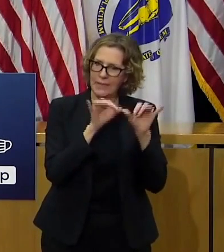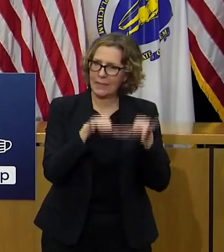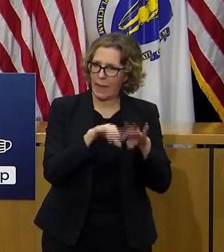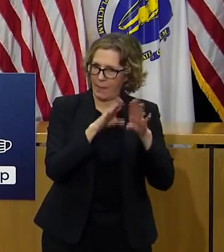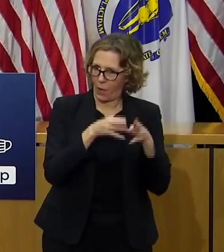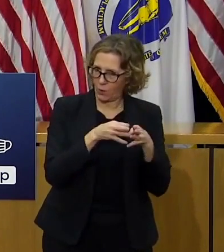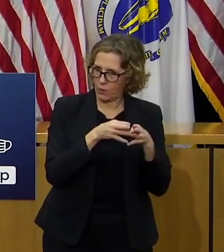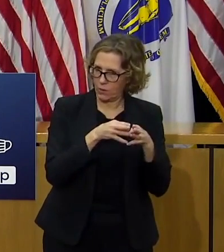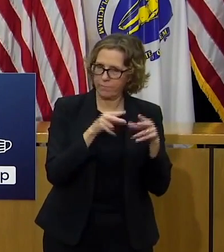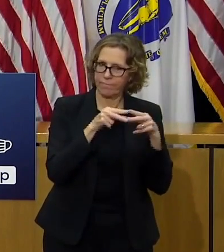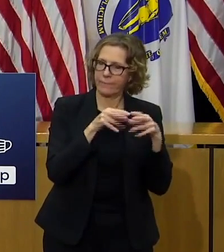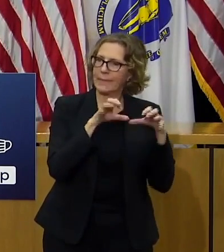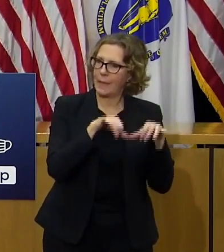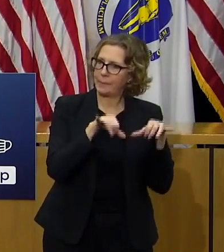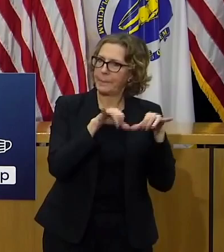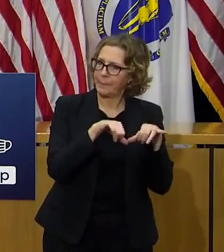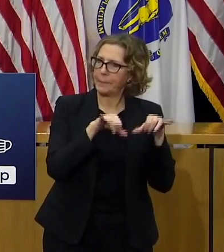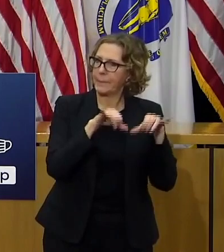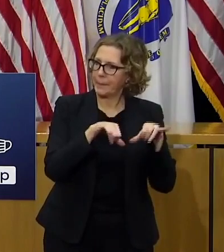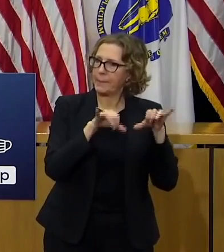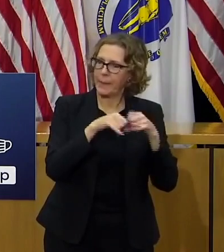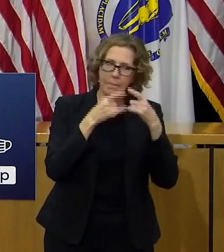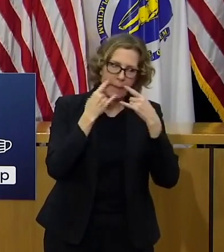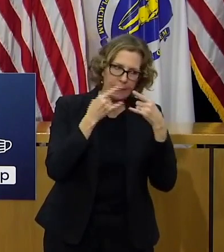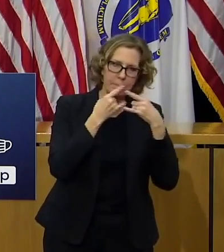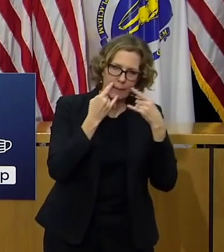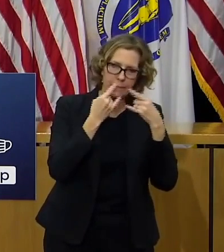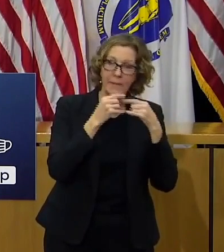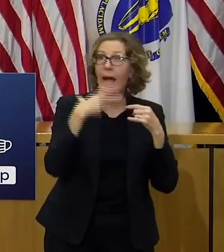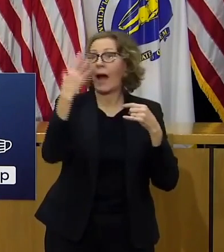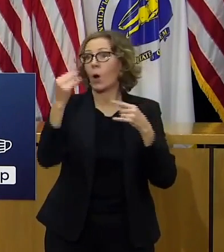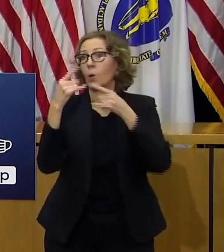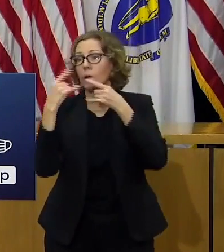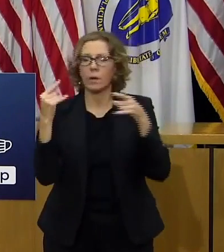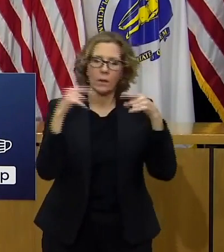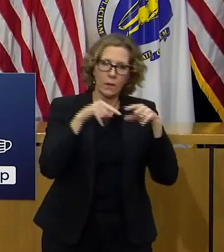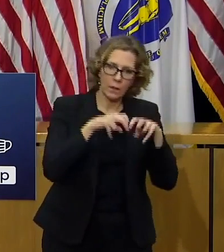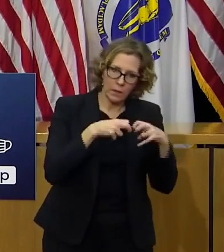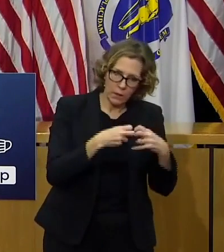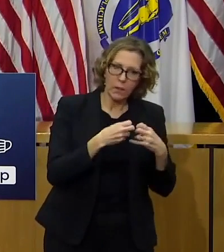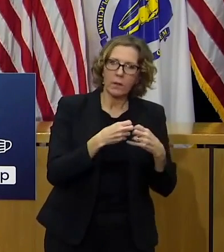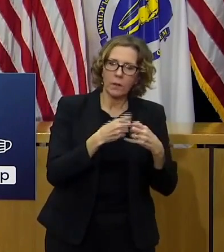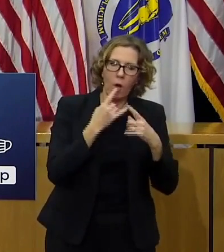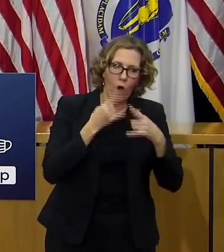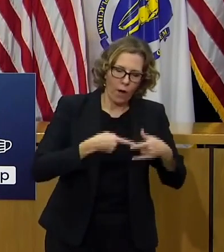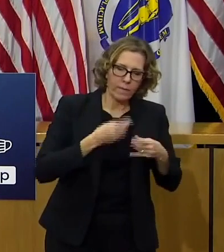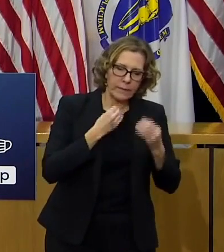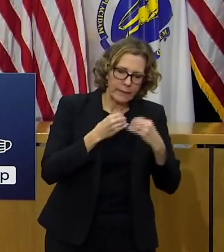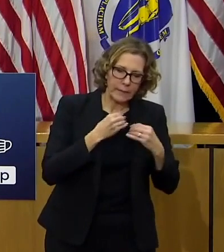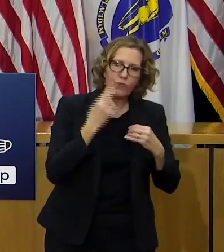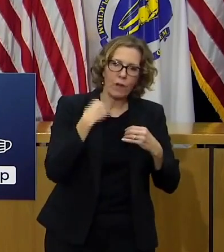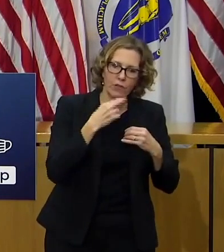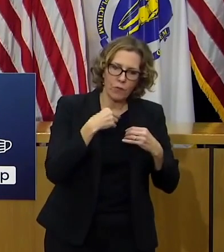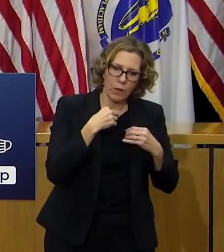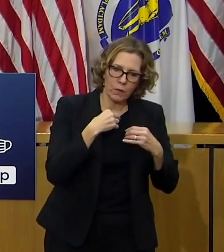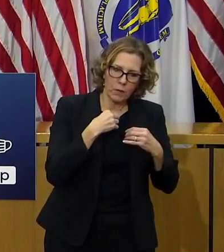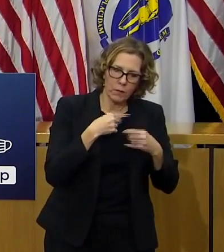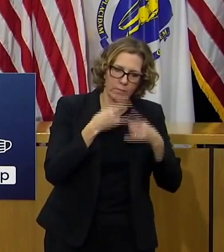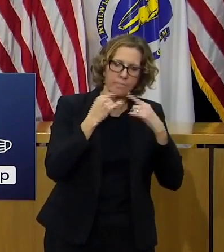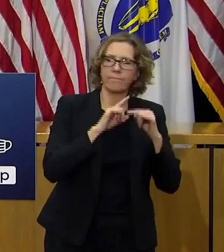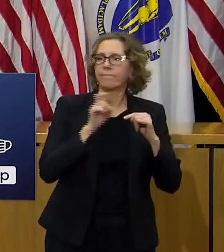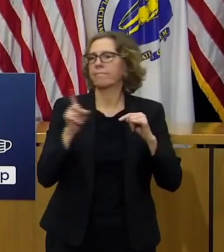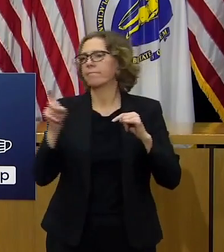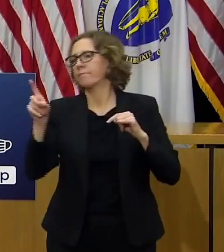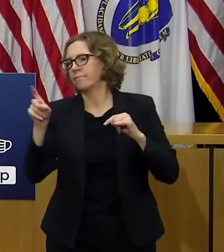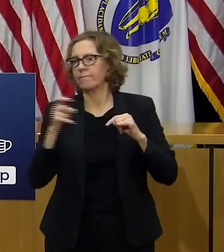together wearing masks everywhere except when they're at a table in a restaurant and